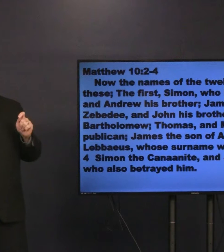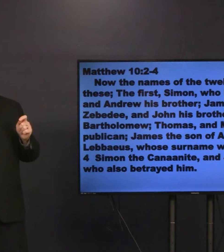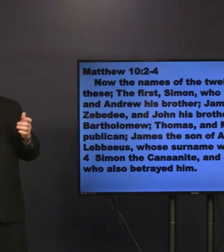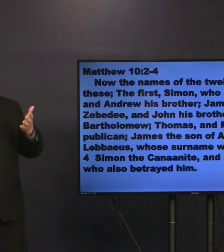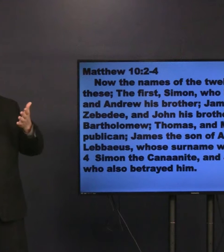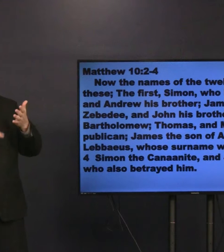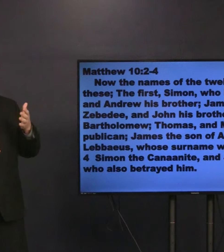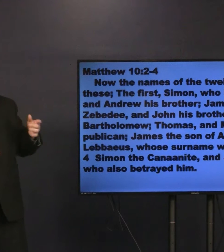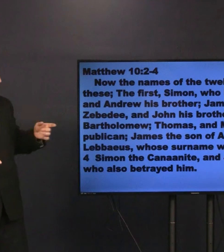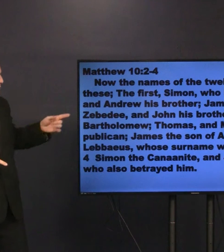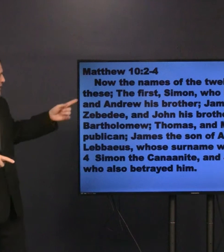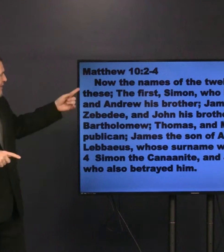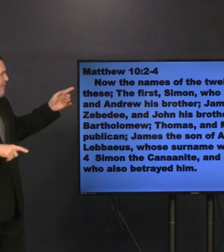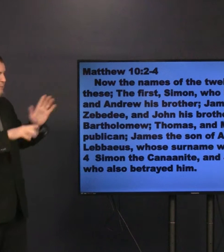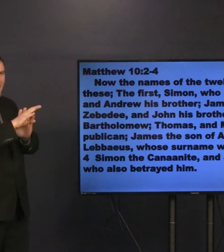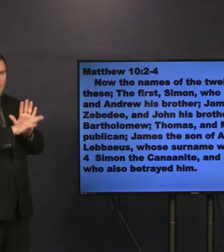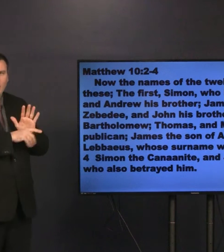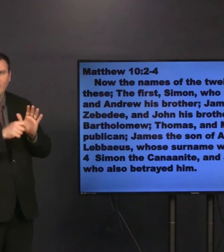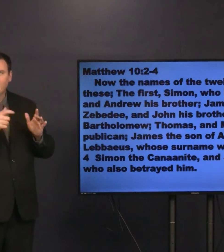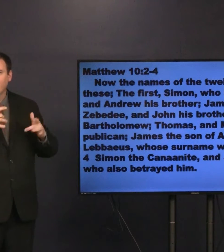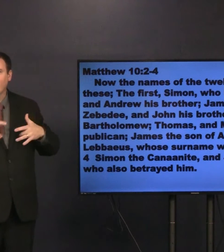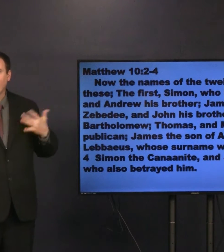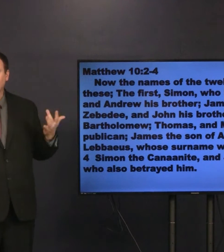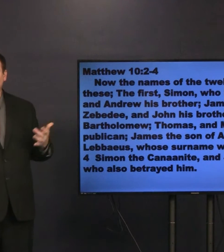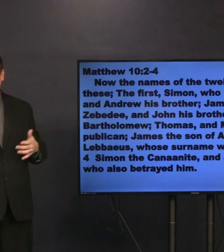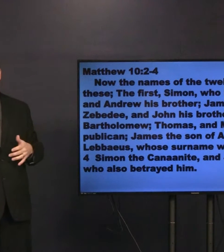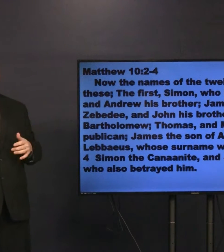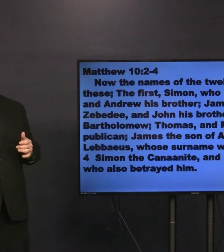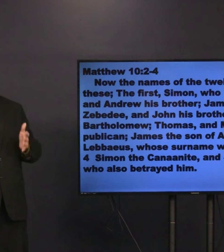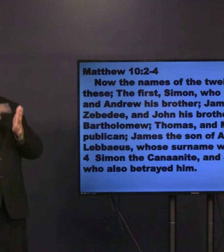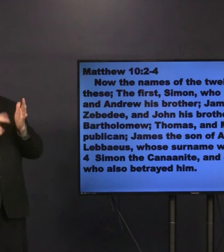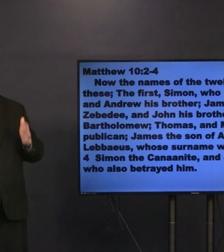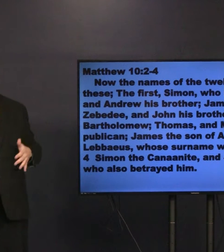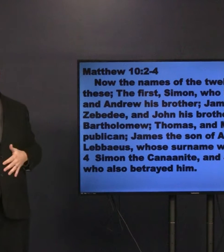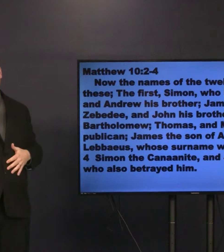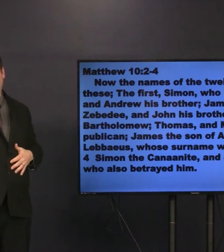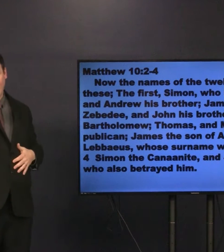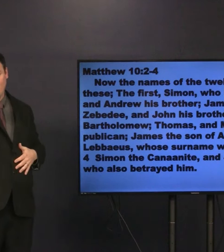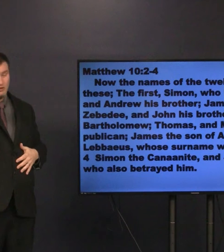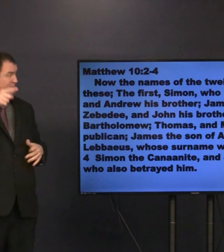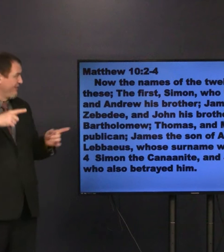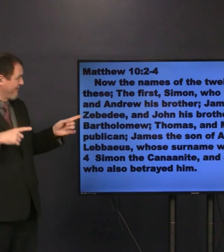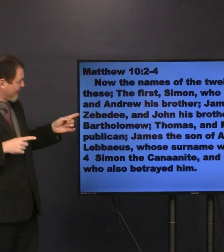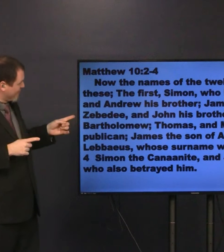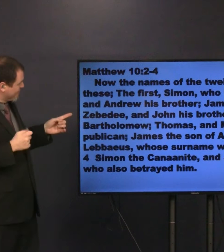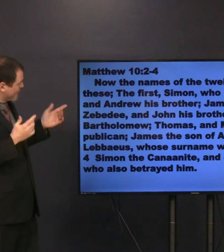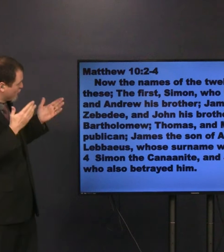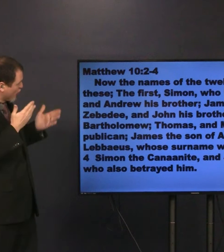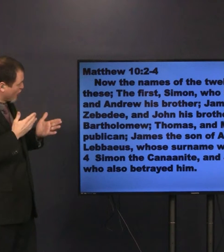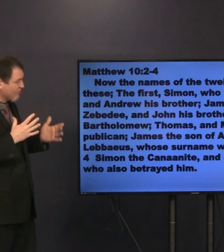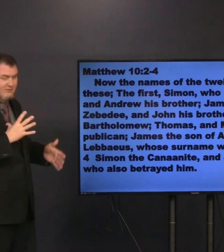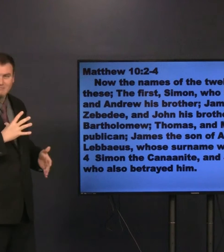I'll have to change that next week to get a lighter background. It's fine. On that part, you're there.